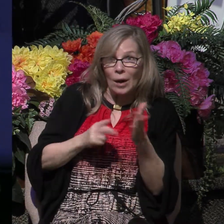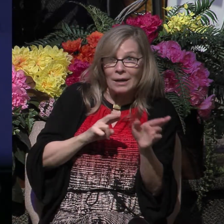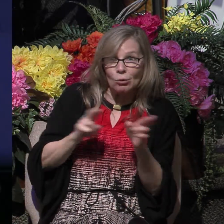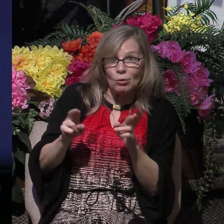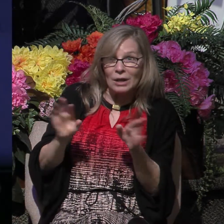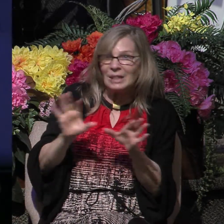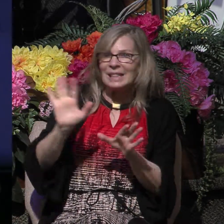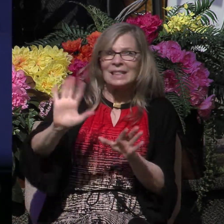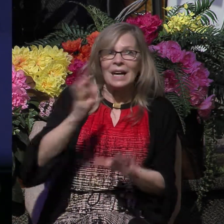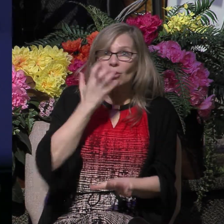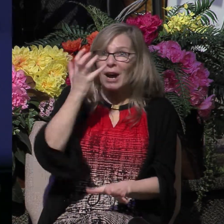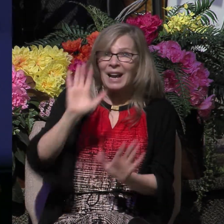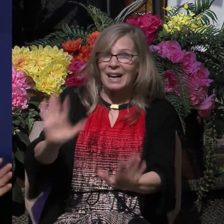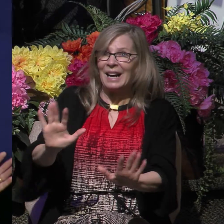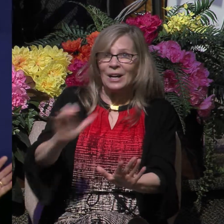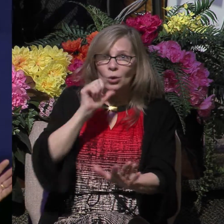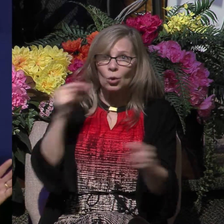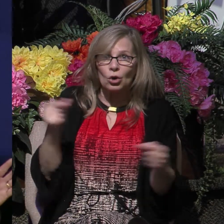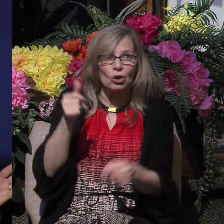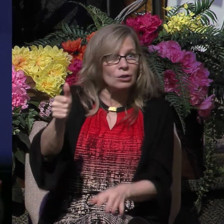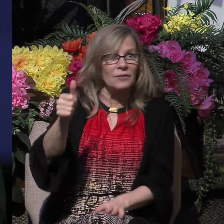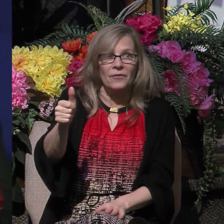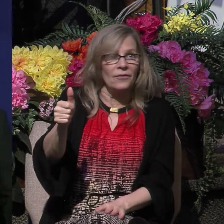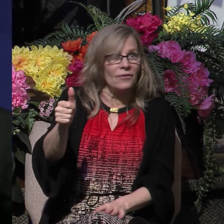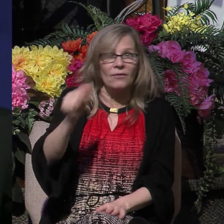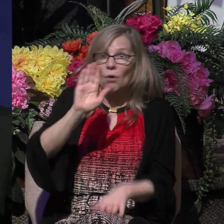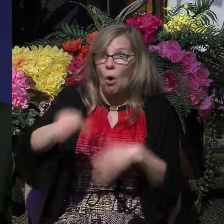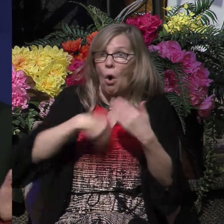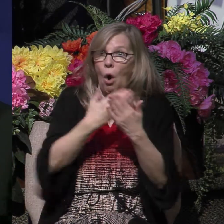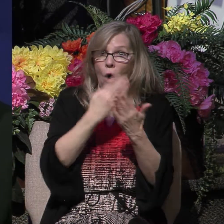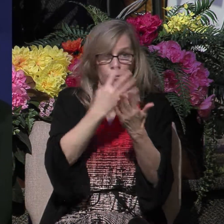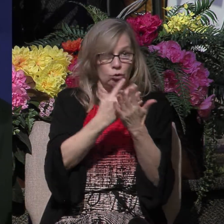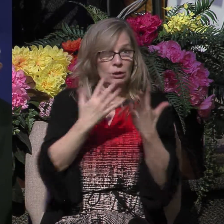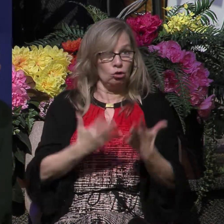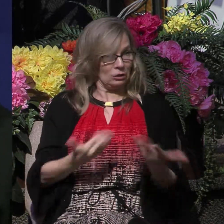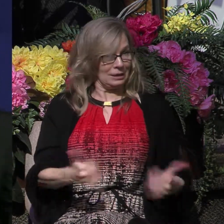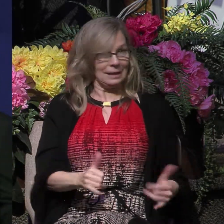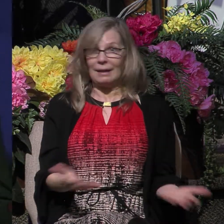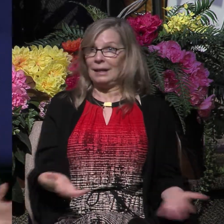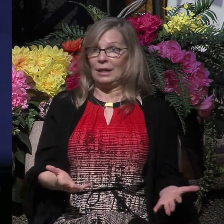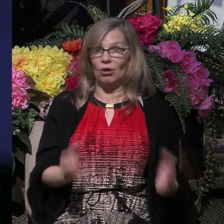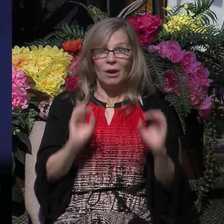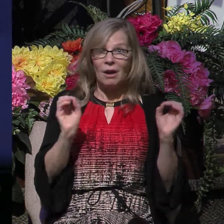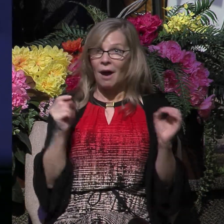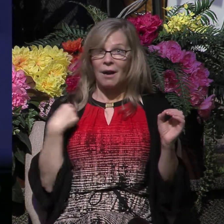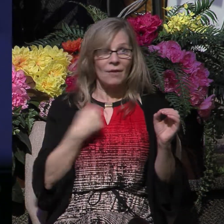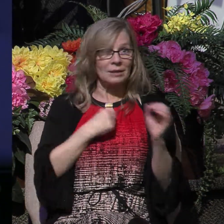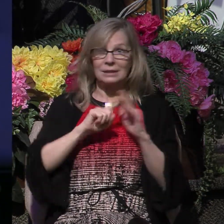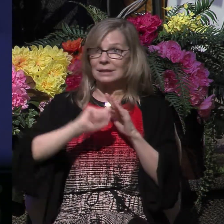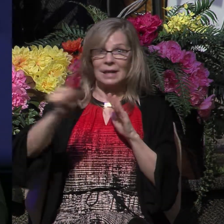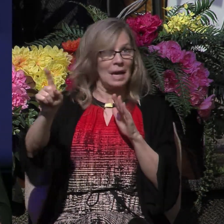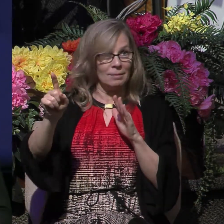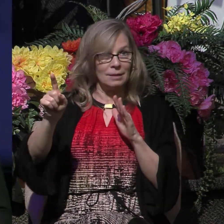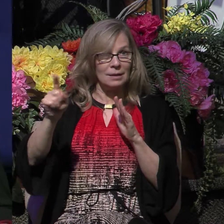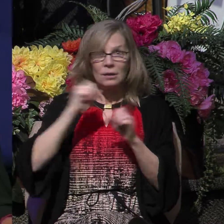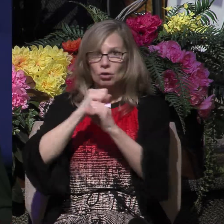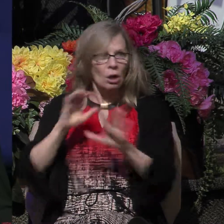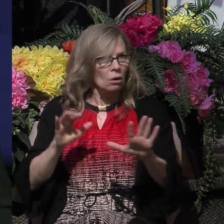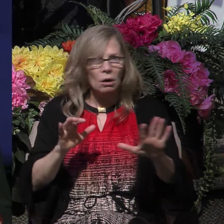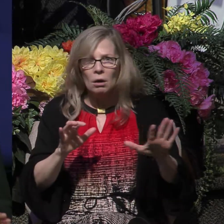to do, he cried out to him not to harm himself, because all the prisoners, he said, were still here. None had escaped. And after the jailer called them for